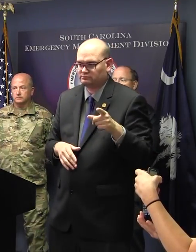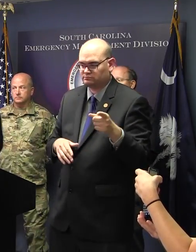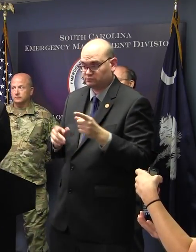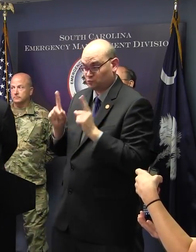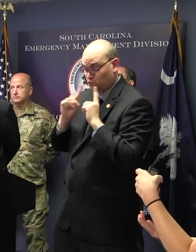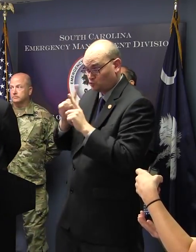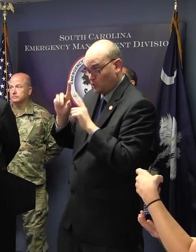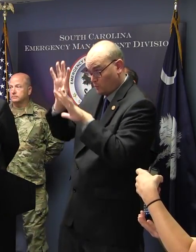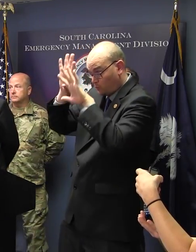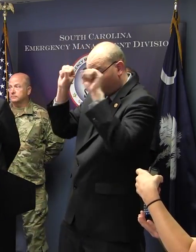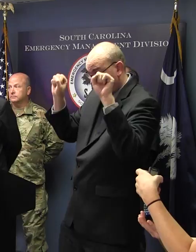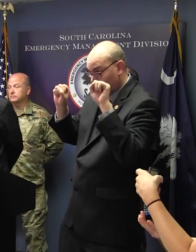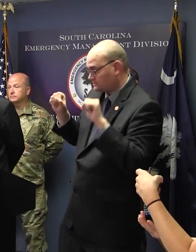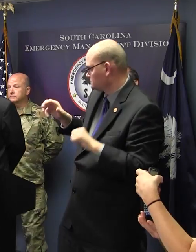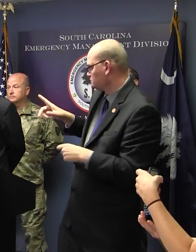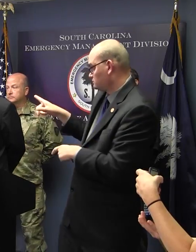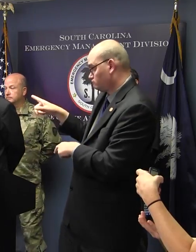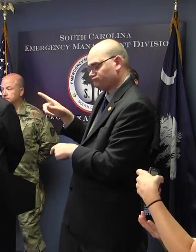No, sir. have not.